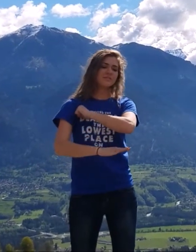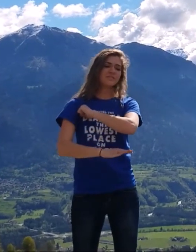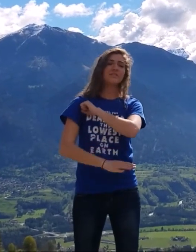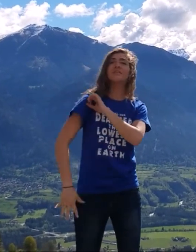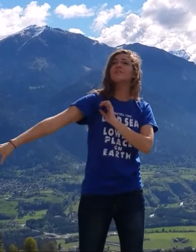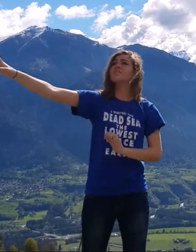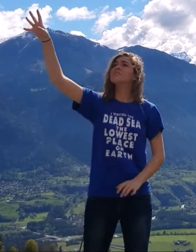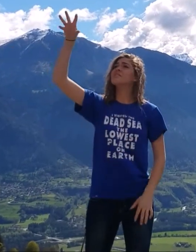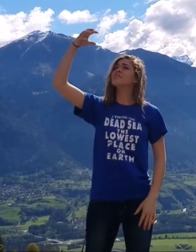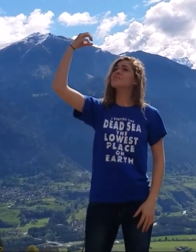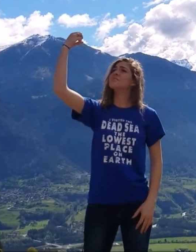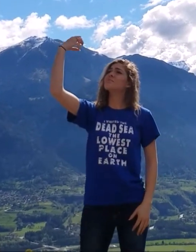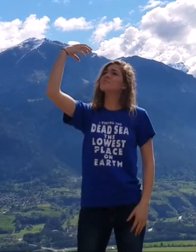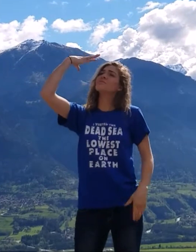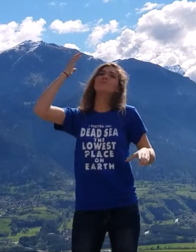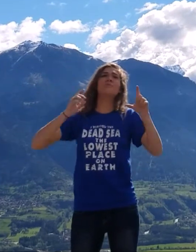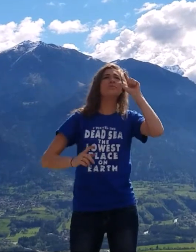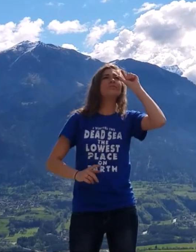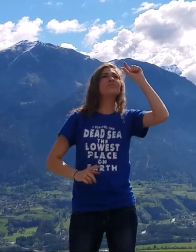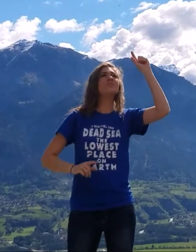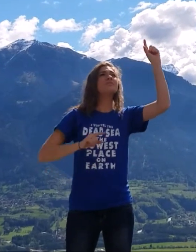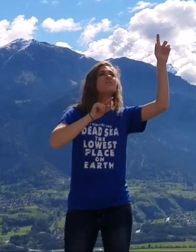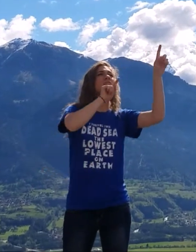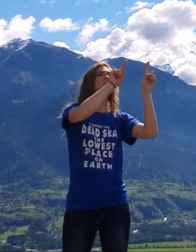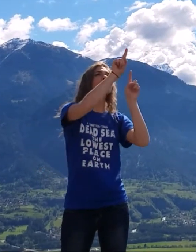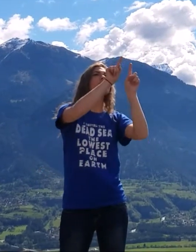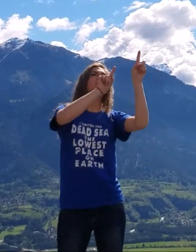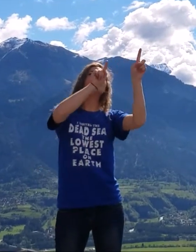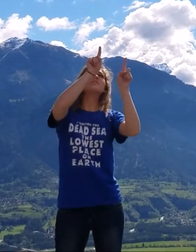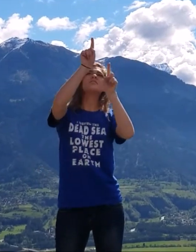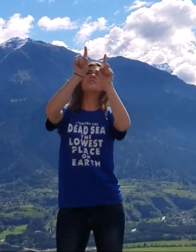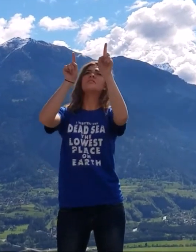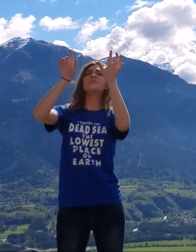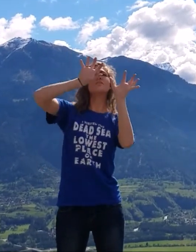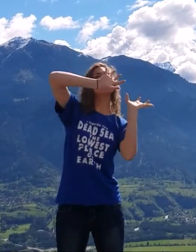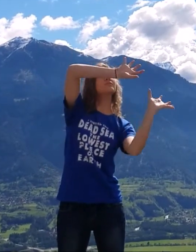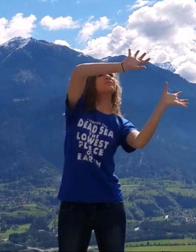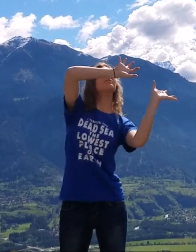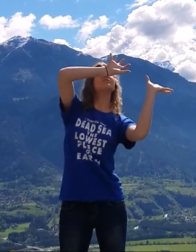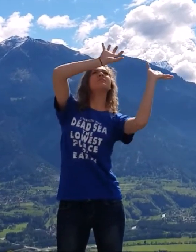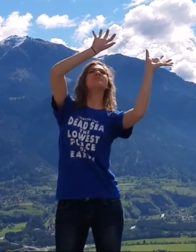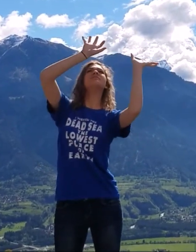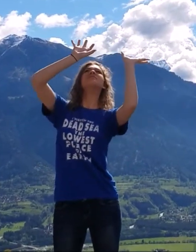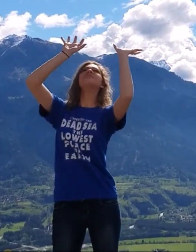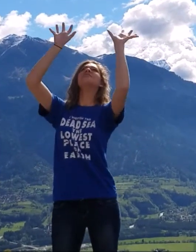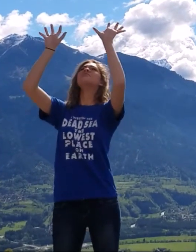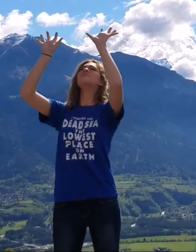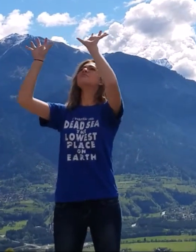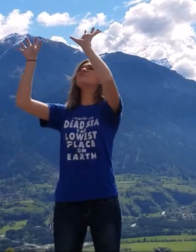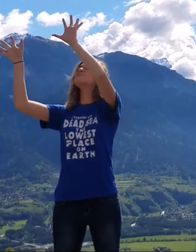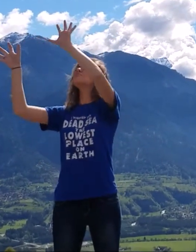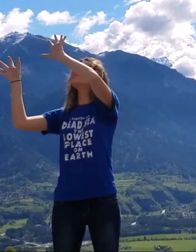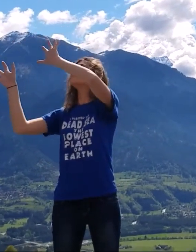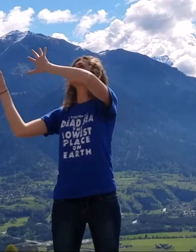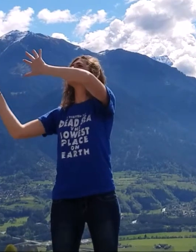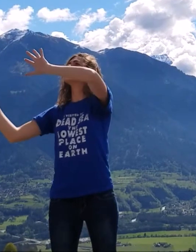Sun, moon and stars in their courses above